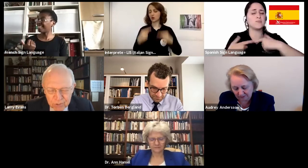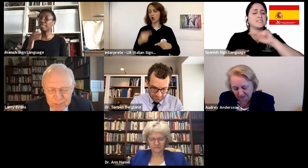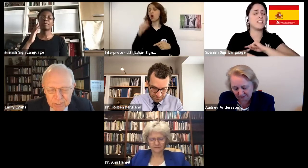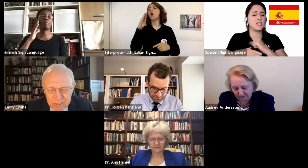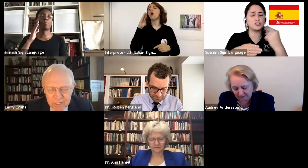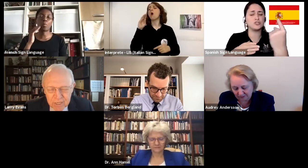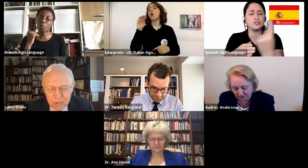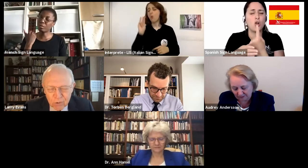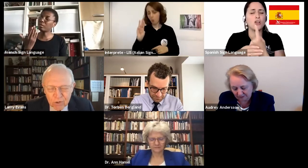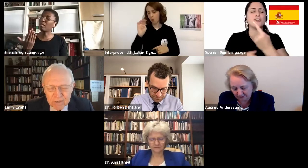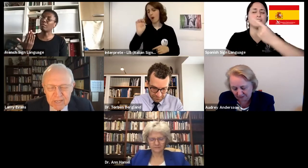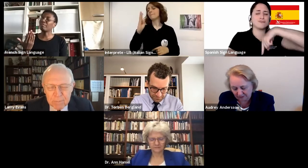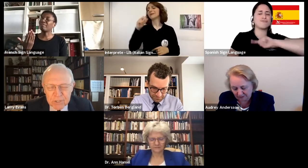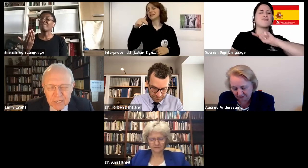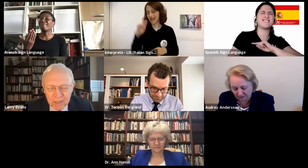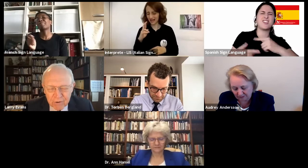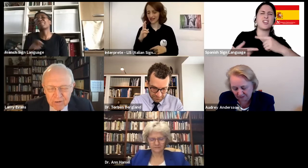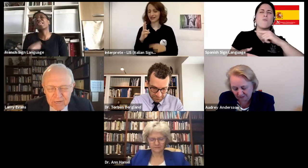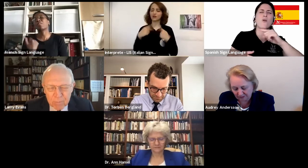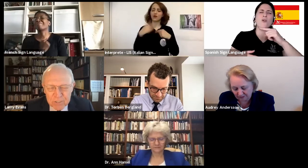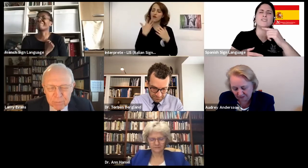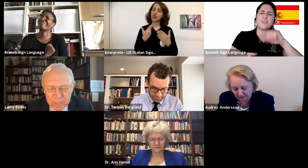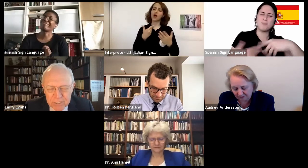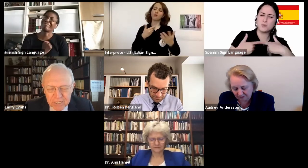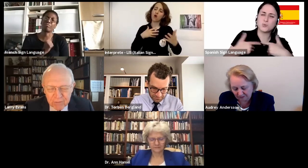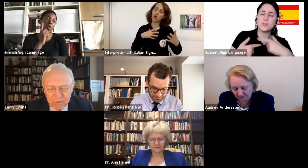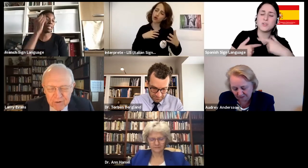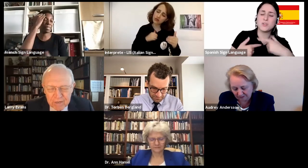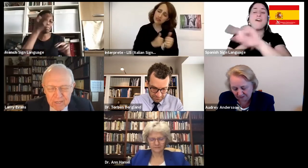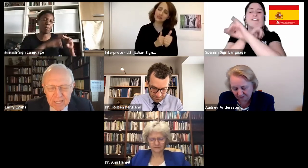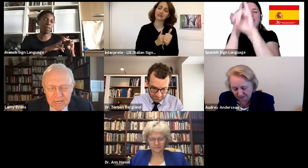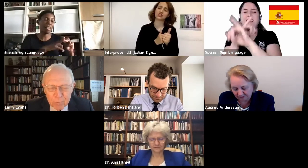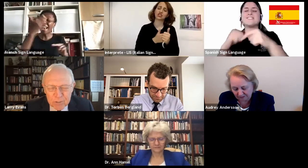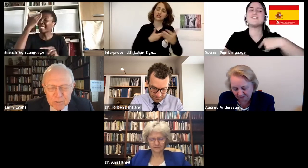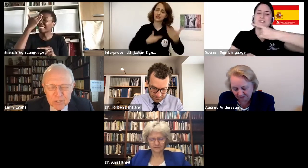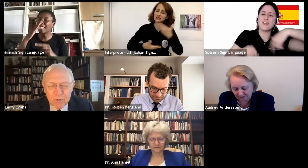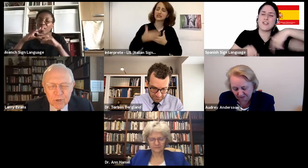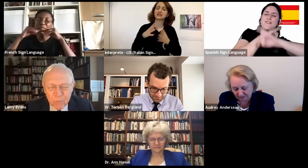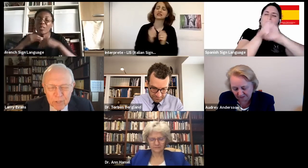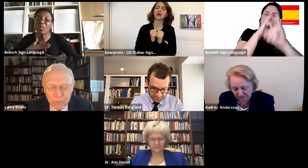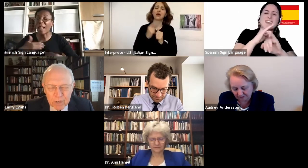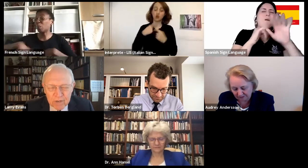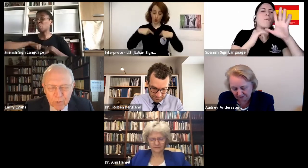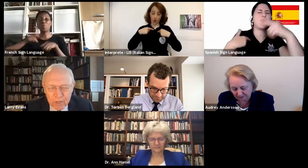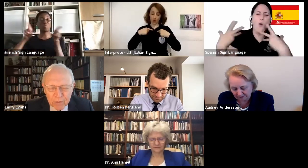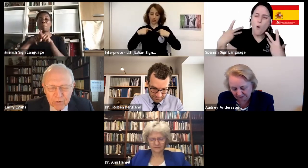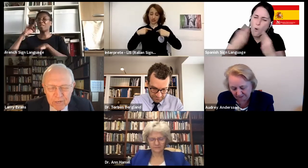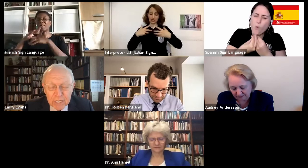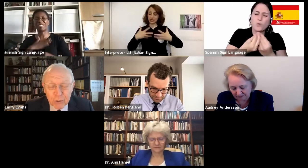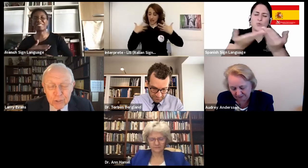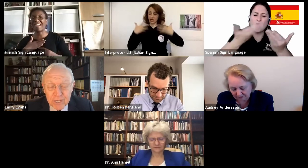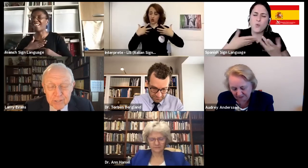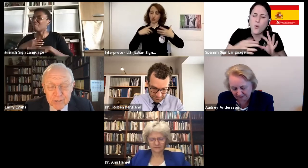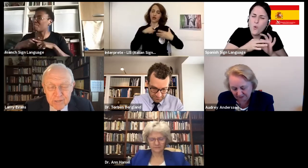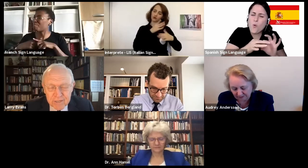rejoice. So Lord, keep us together. Help us to press together. And help us to be supportive of one another